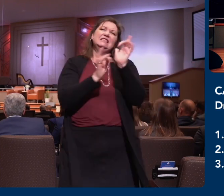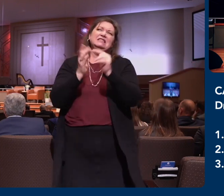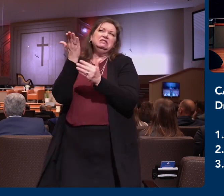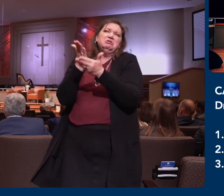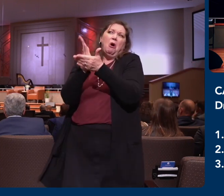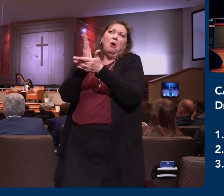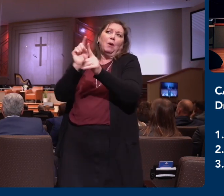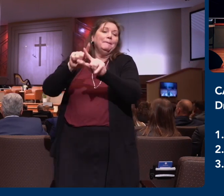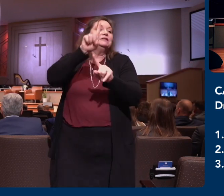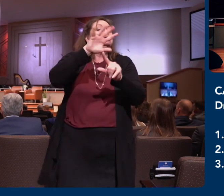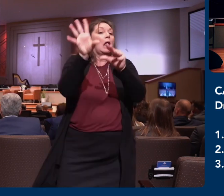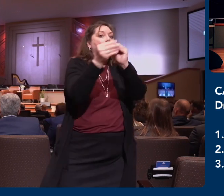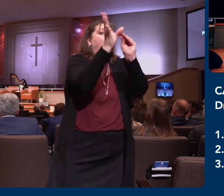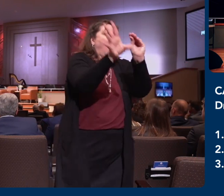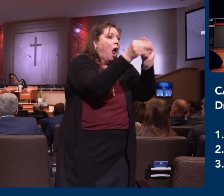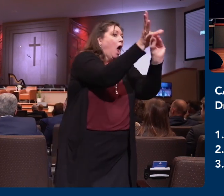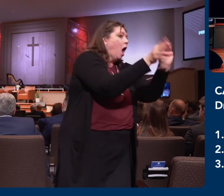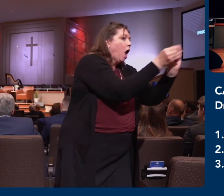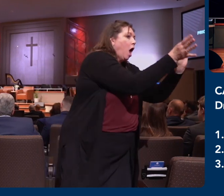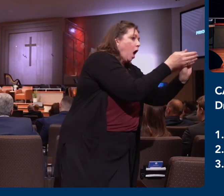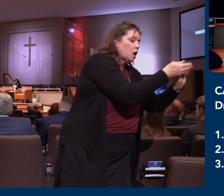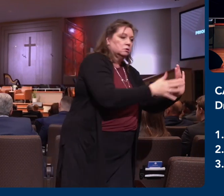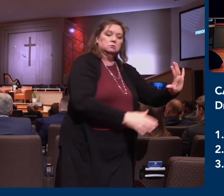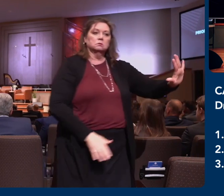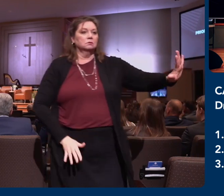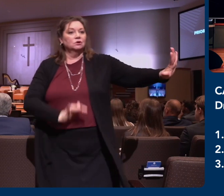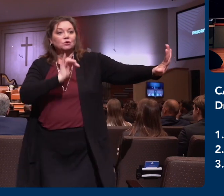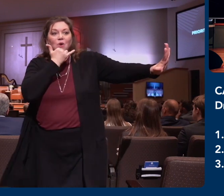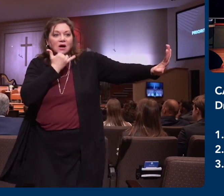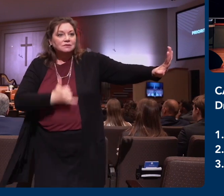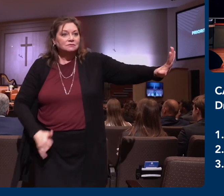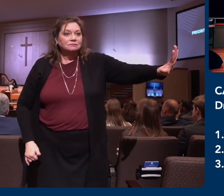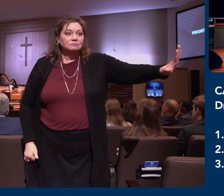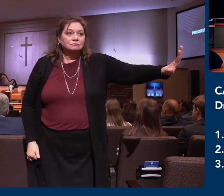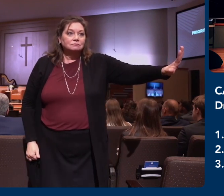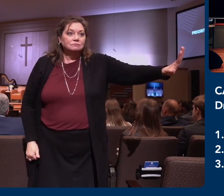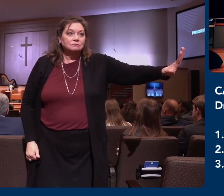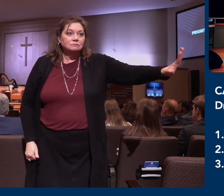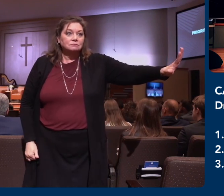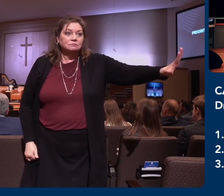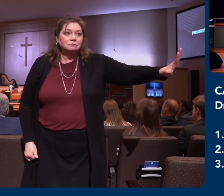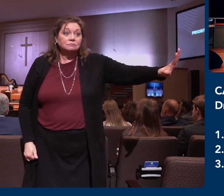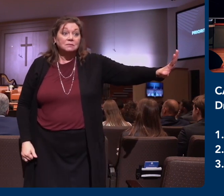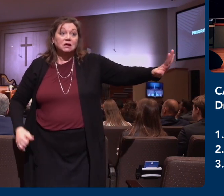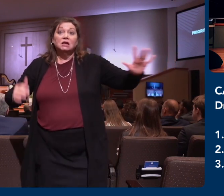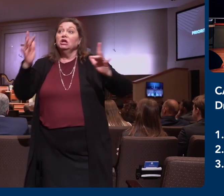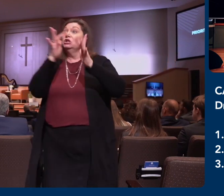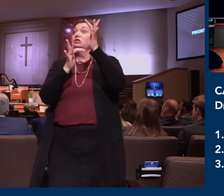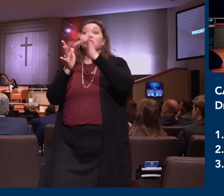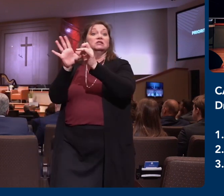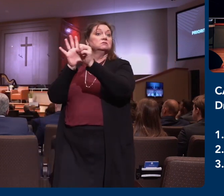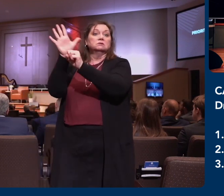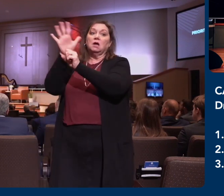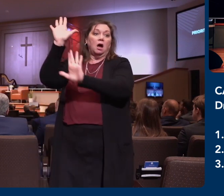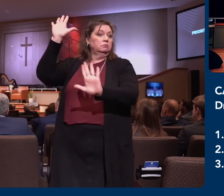If you say Jesus, but Jesus isn't the priority. It's Jesus and Jesus alone.